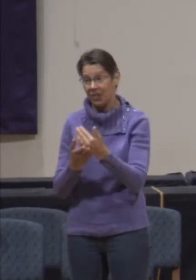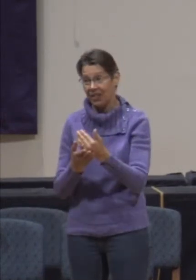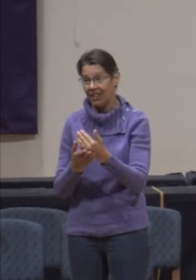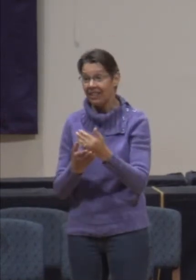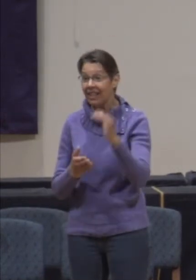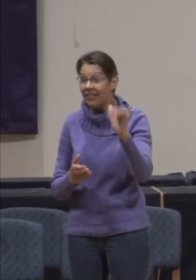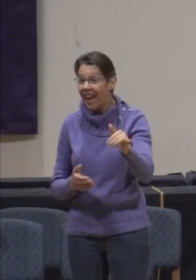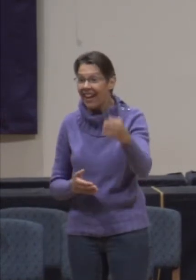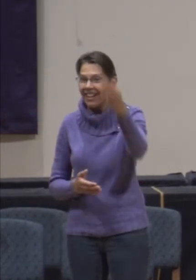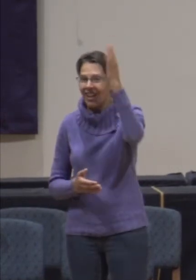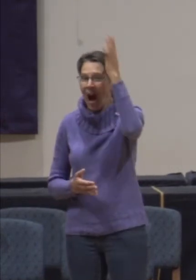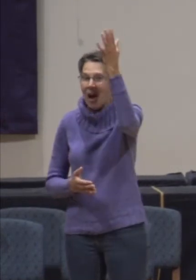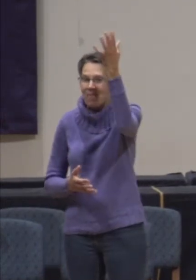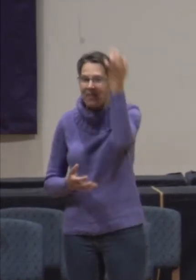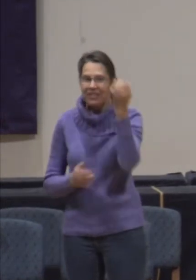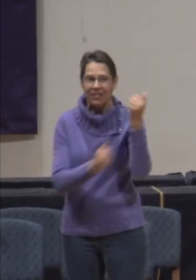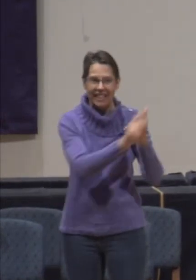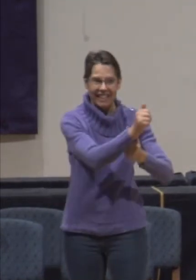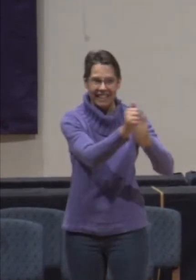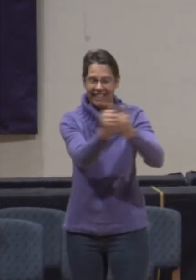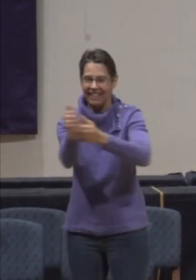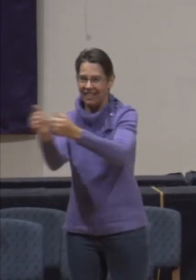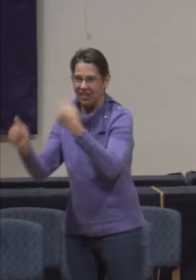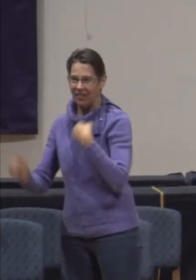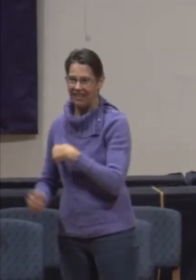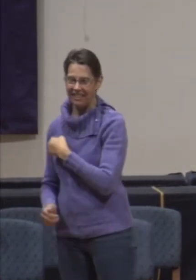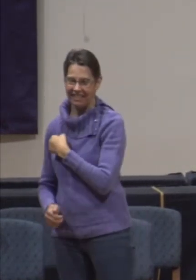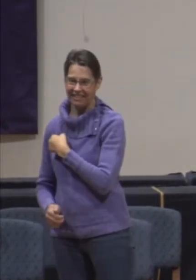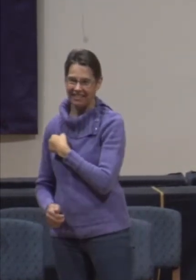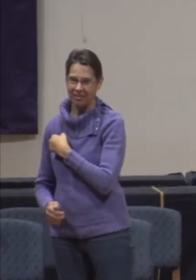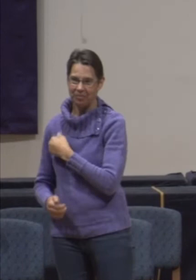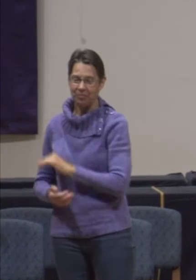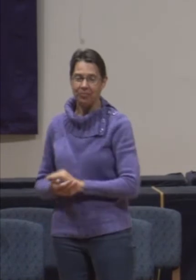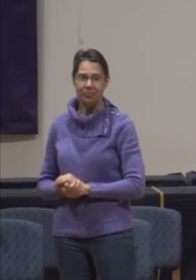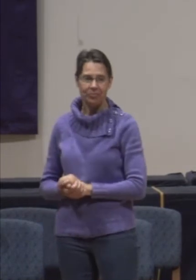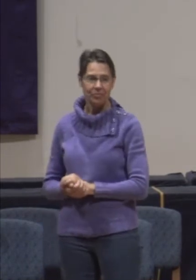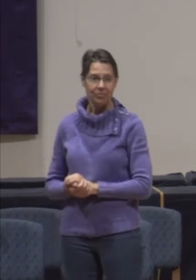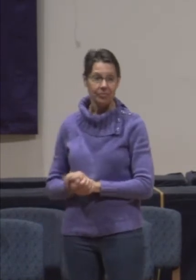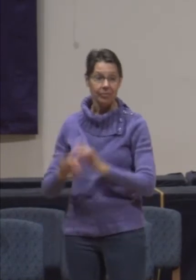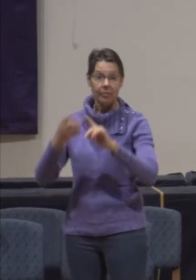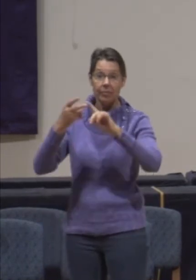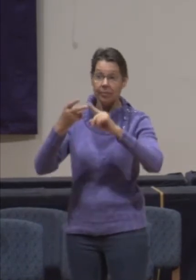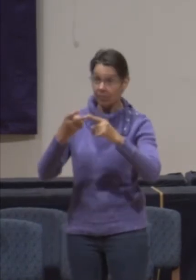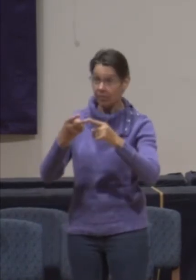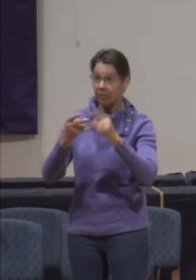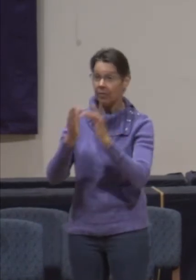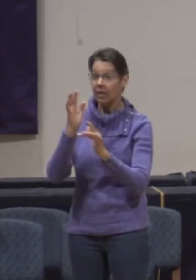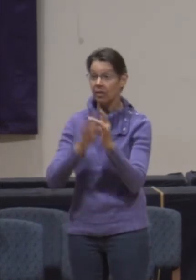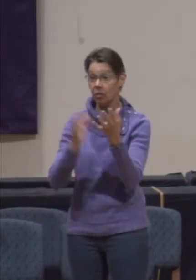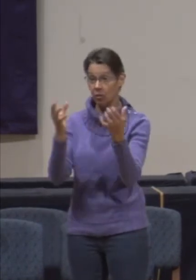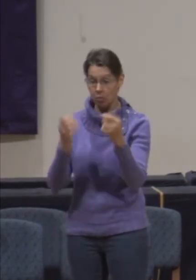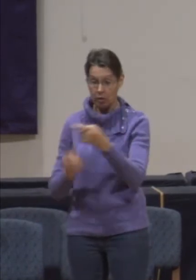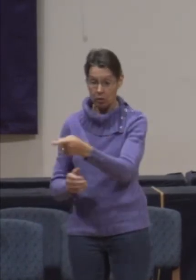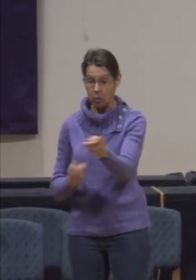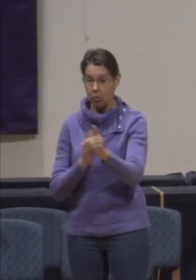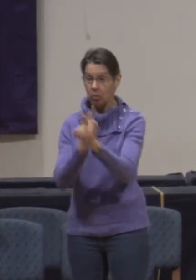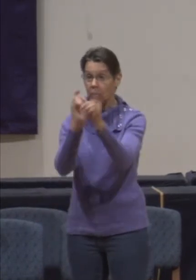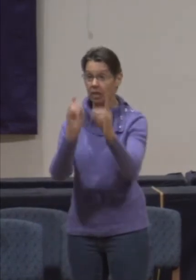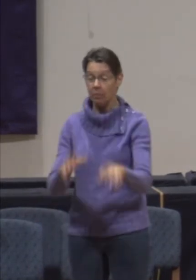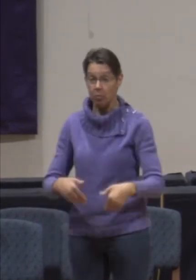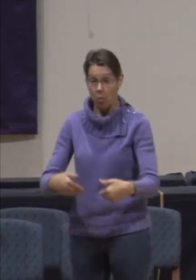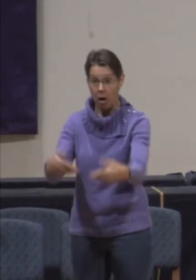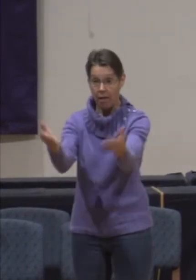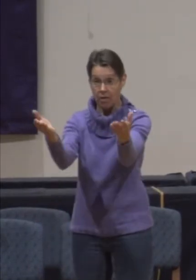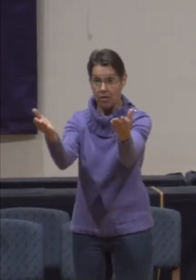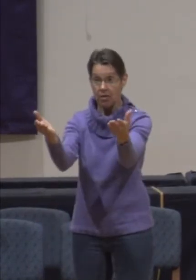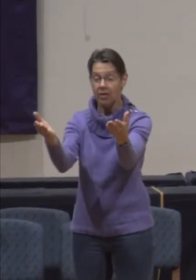The second thing that Jesus wants these disciples evidently to offer as they go is the kingdom of